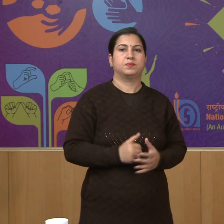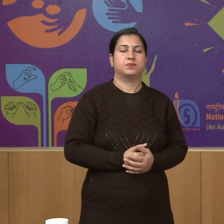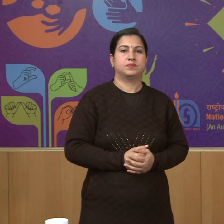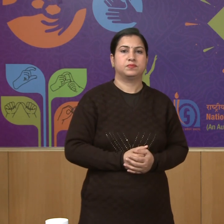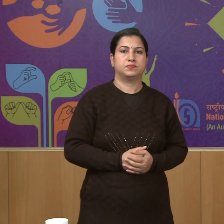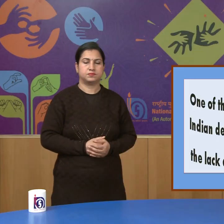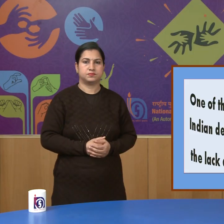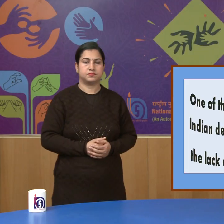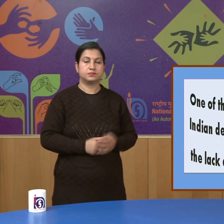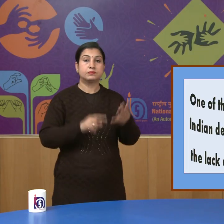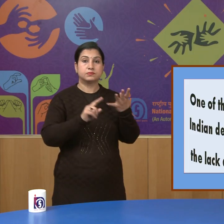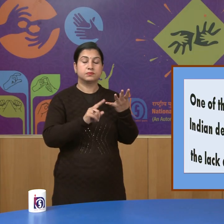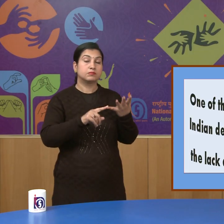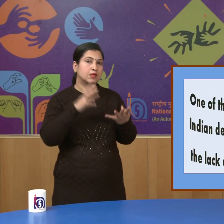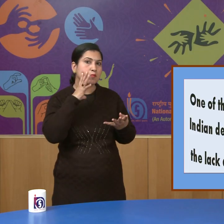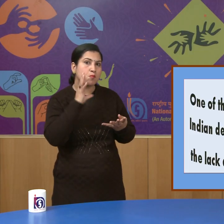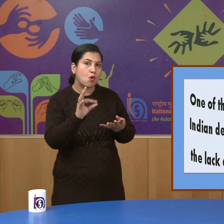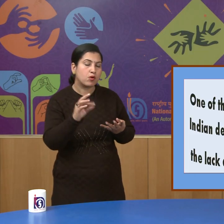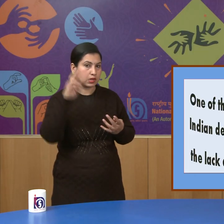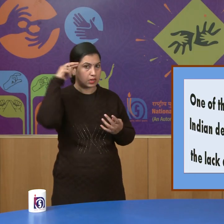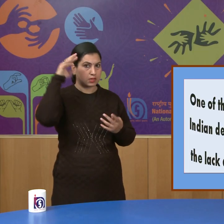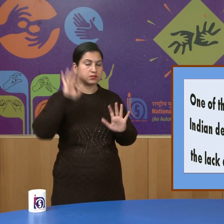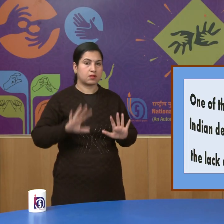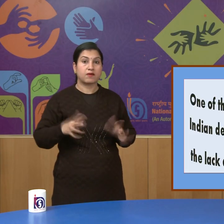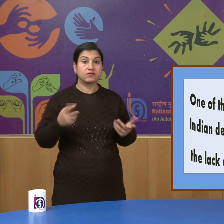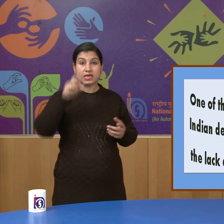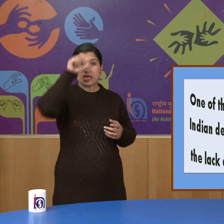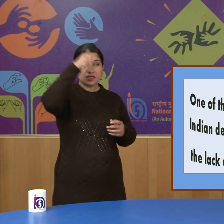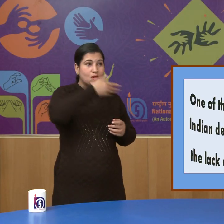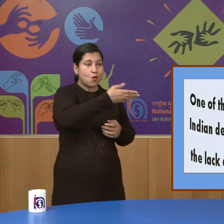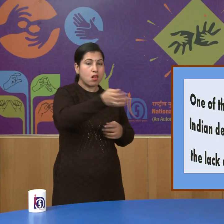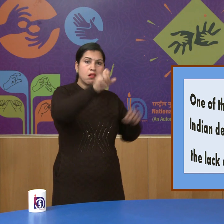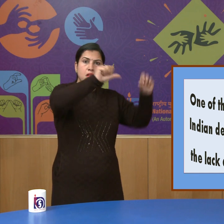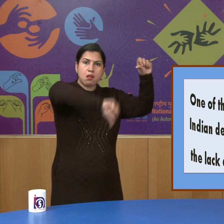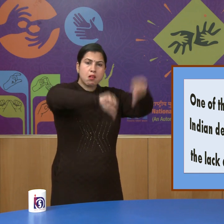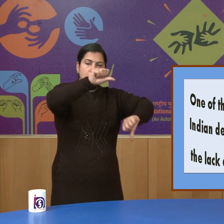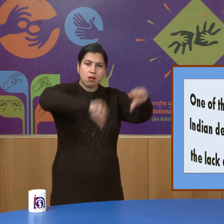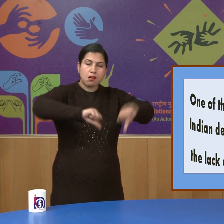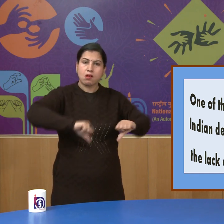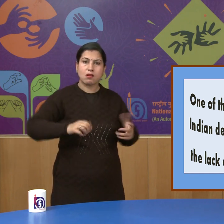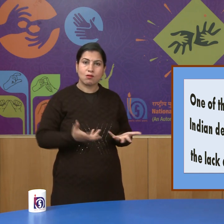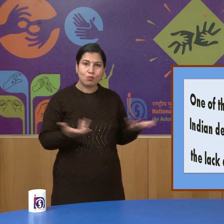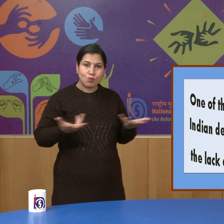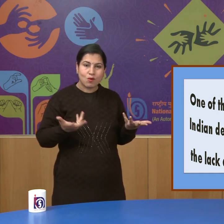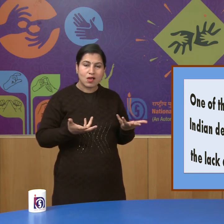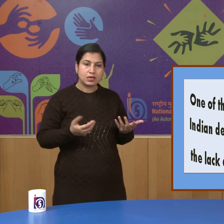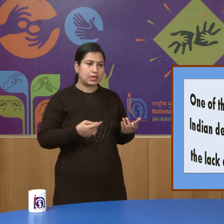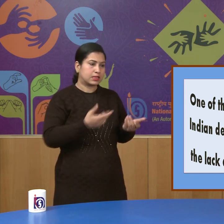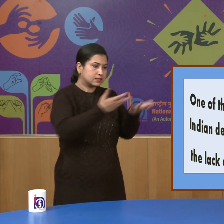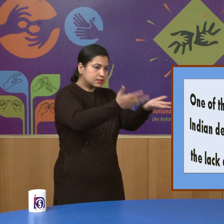one of the most important reason of Indian defeat in the revolt of 1857